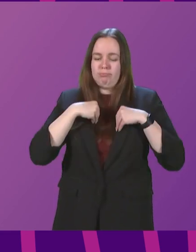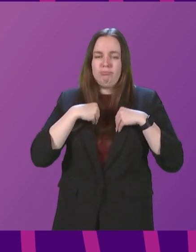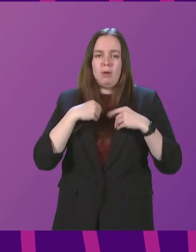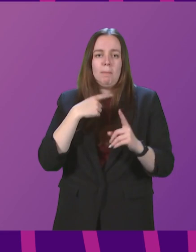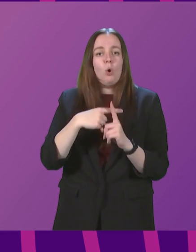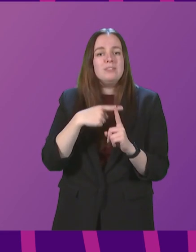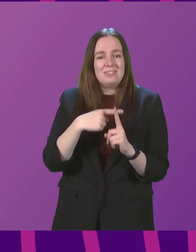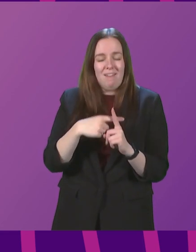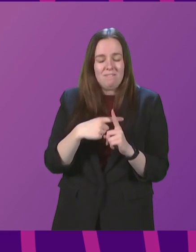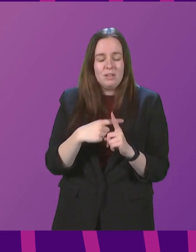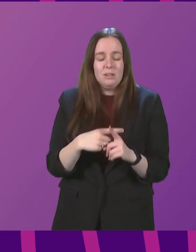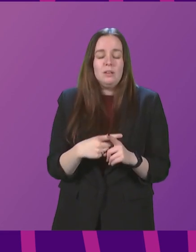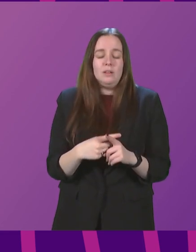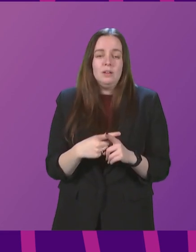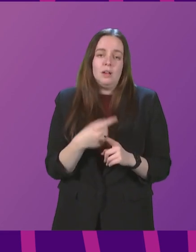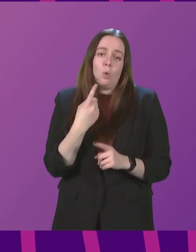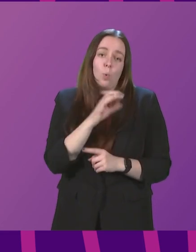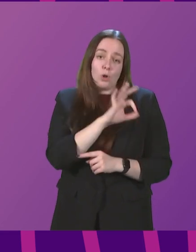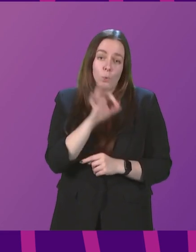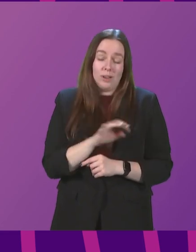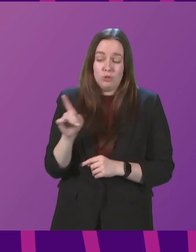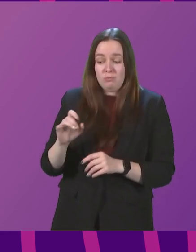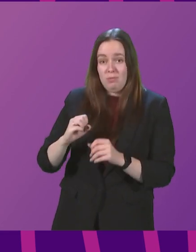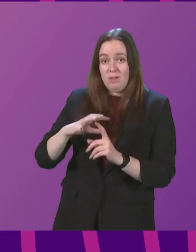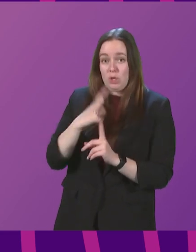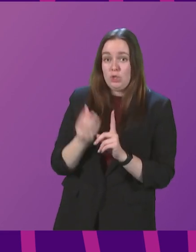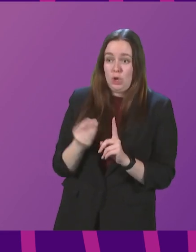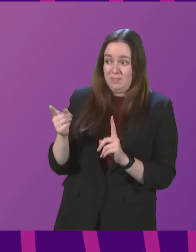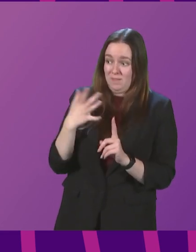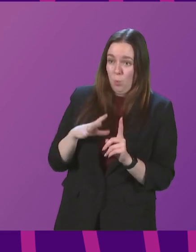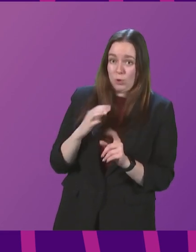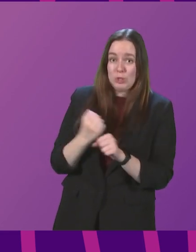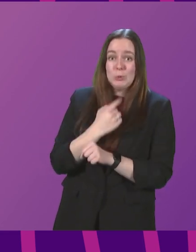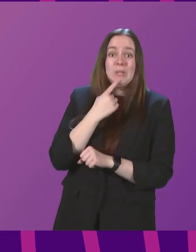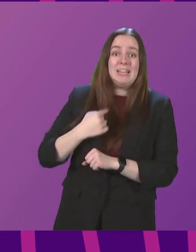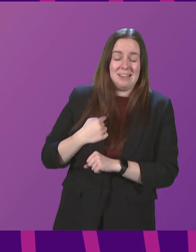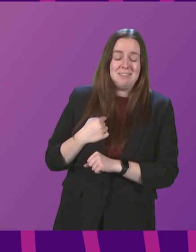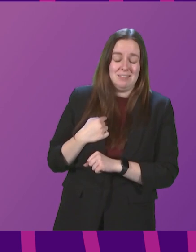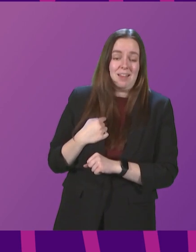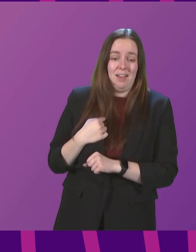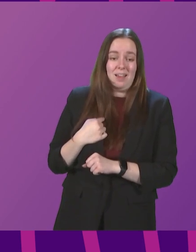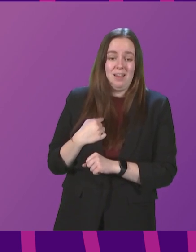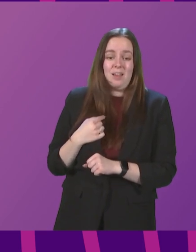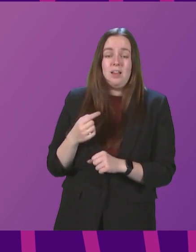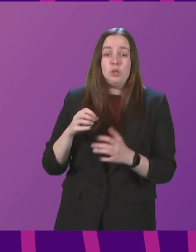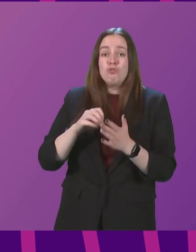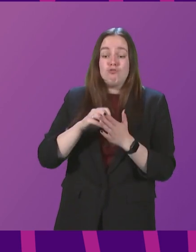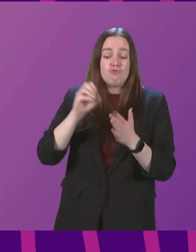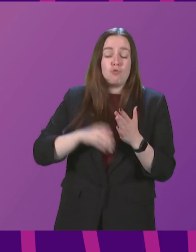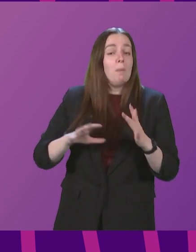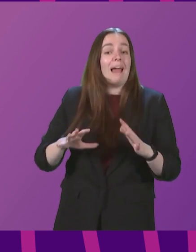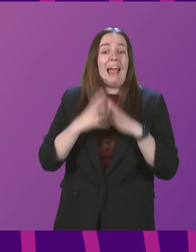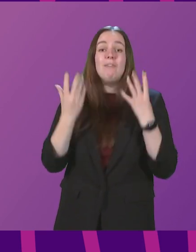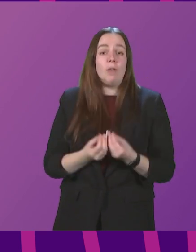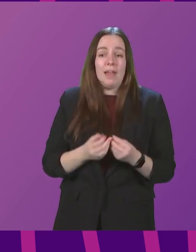One of the unanswered questions in what the Conservatives were calling on us to do yesterday, which was just to, as I read it, remove everything and